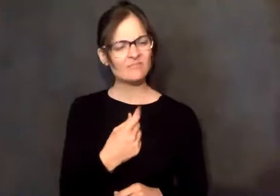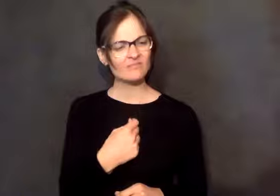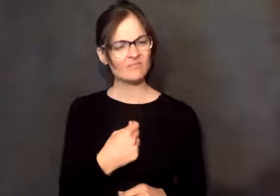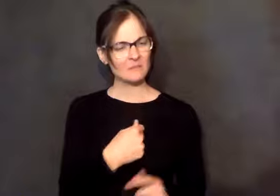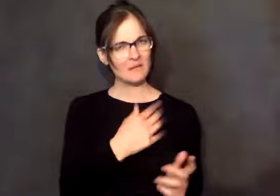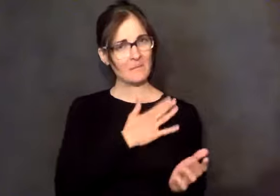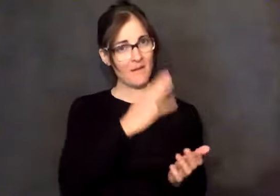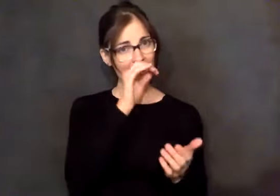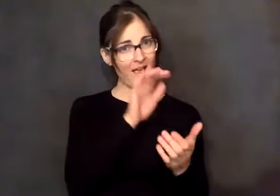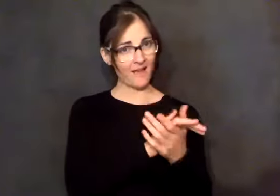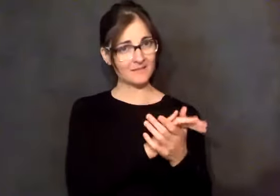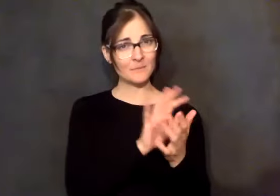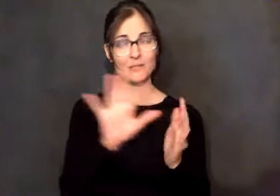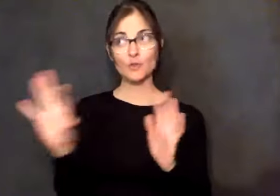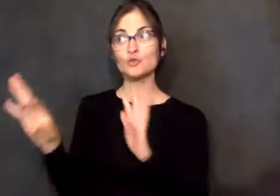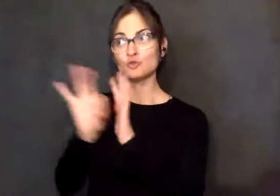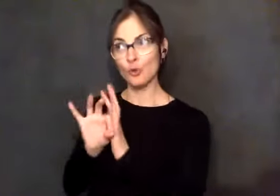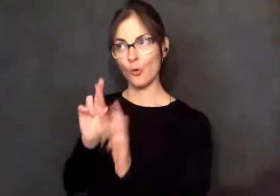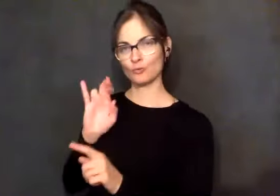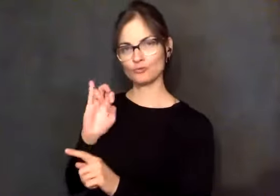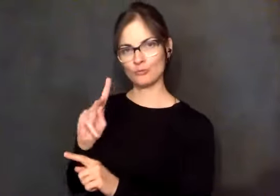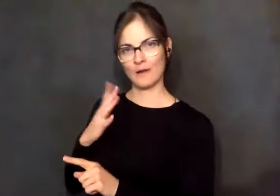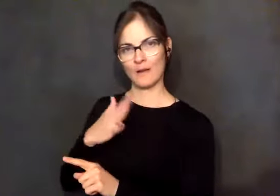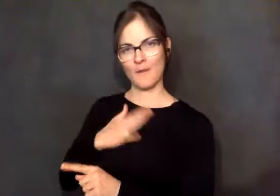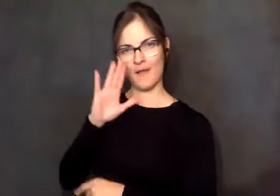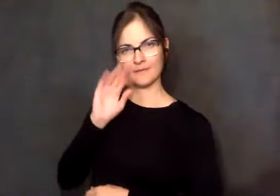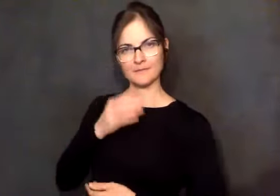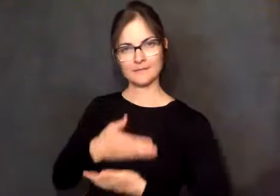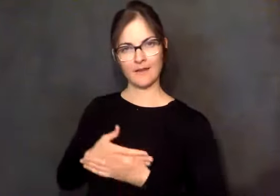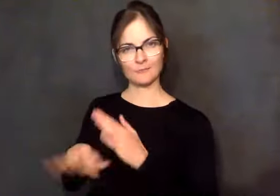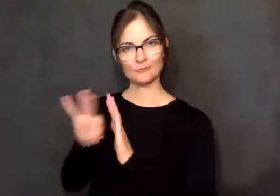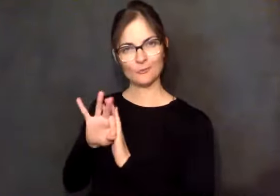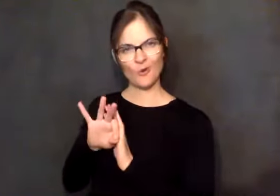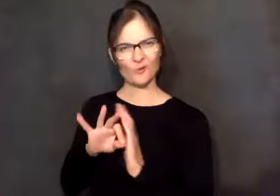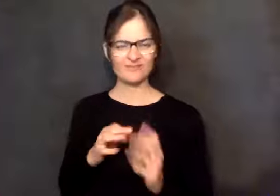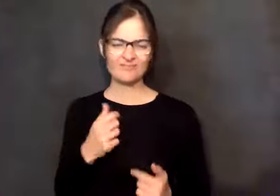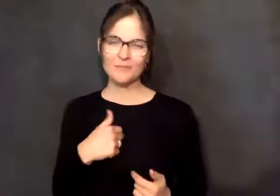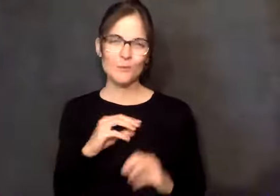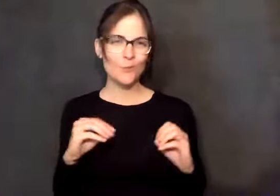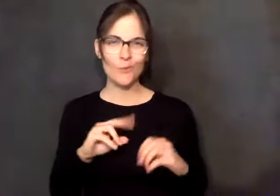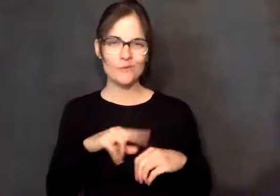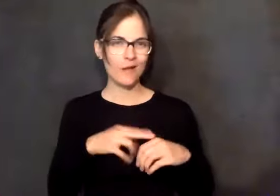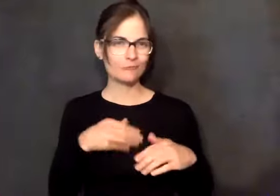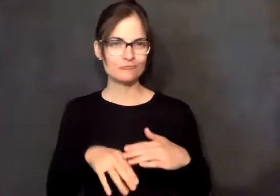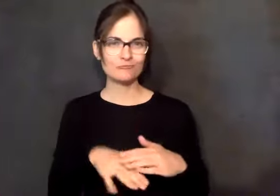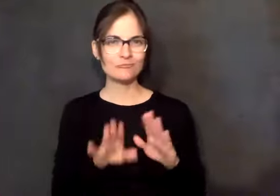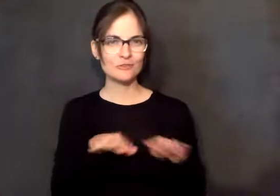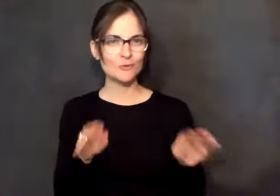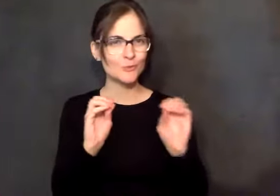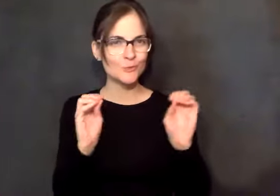Sadie told him at one time, there was a girl I sponsored, and I said, if I'd have had a little girl, I'd want her to be her. She's feisty,